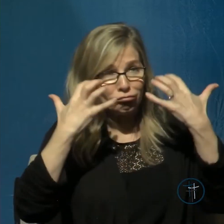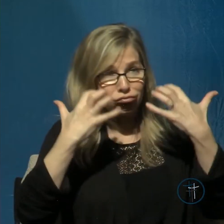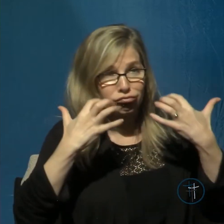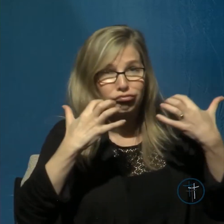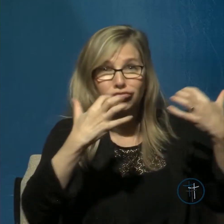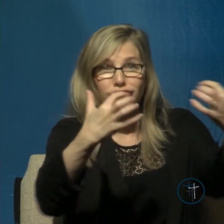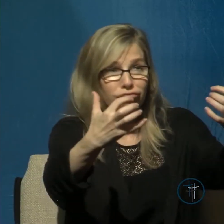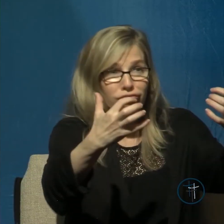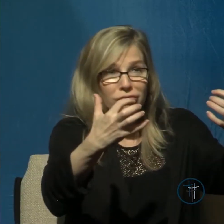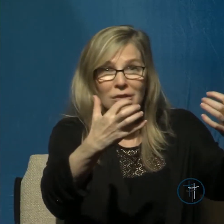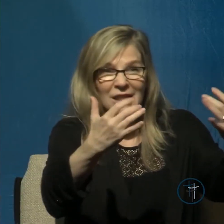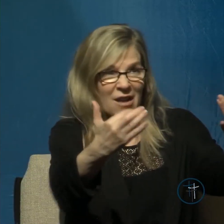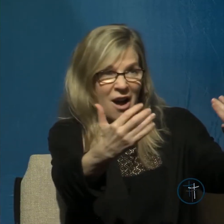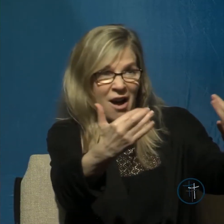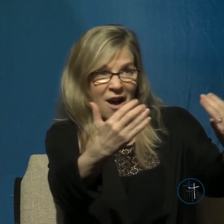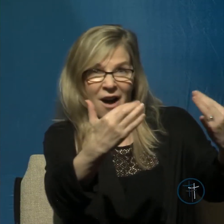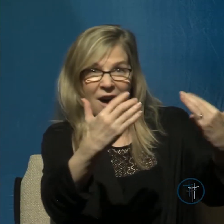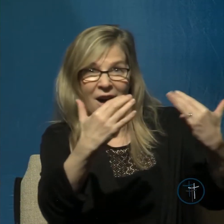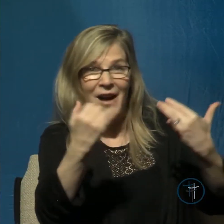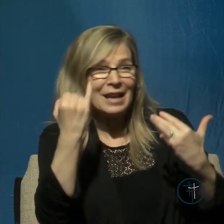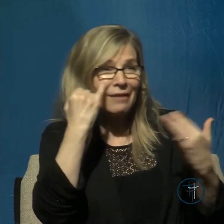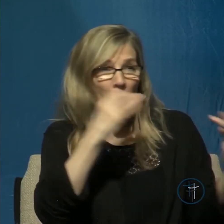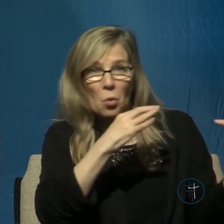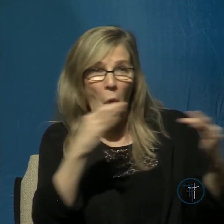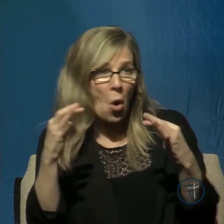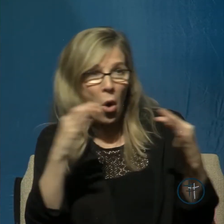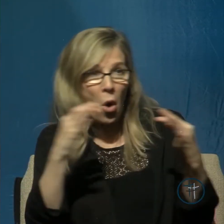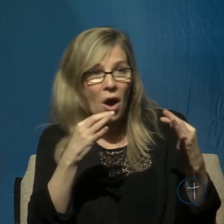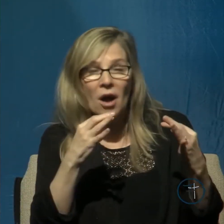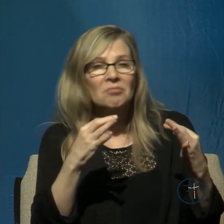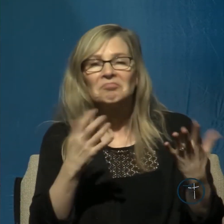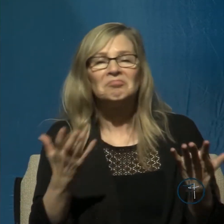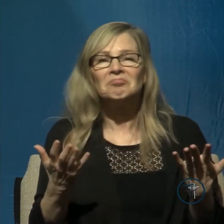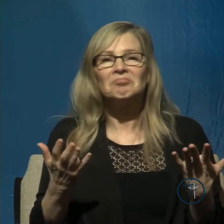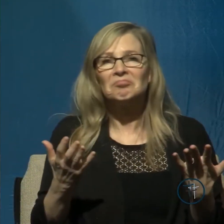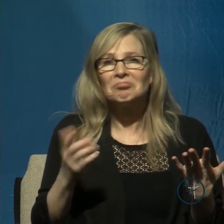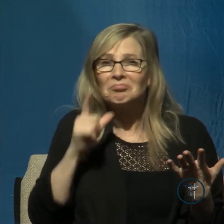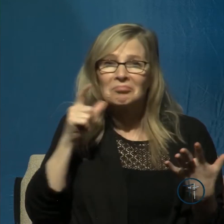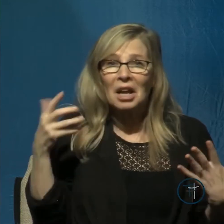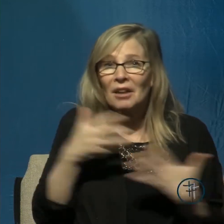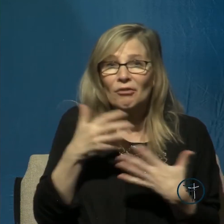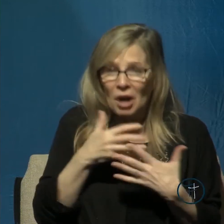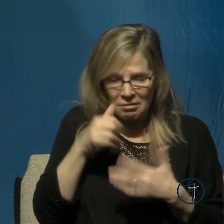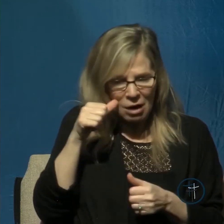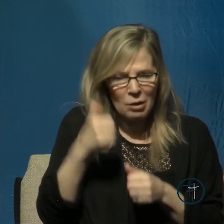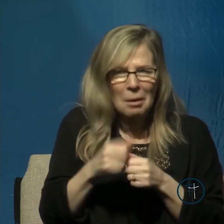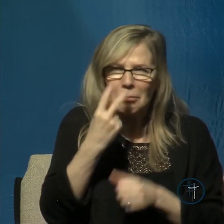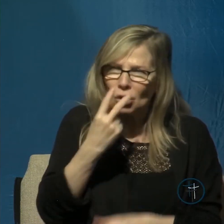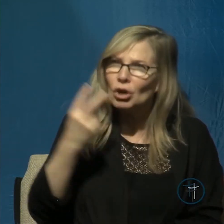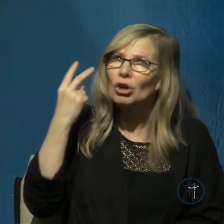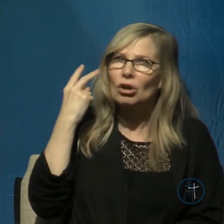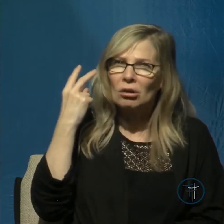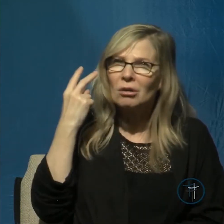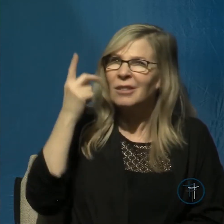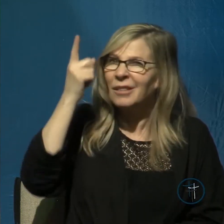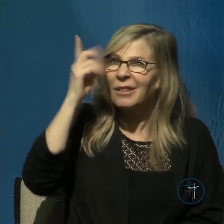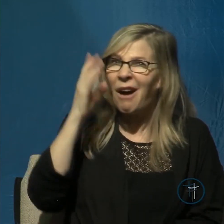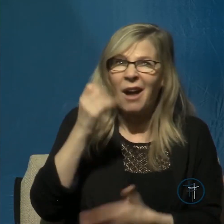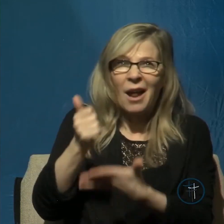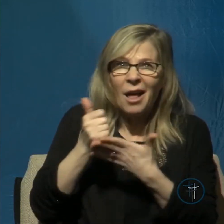him or a war broke out against him he says that he would not be afraid nor would he lose his confidence in God now this is a tremendous